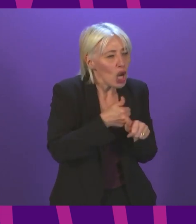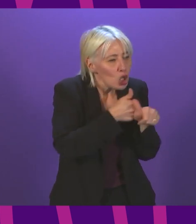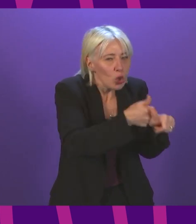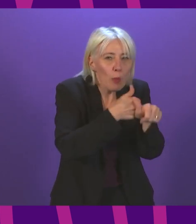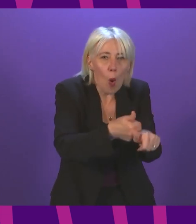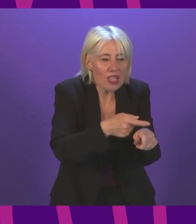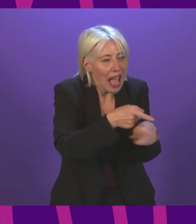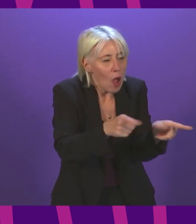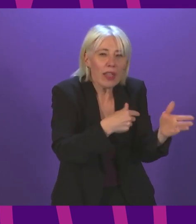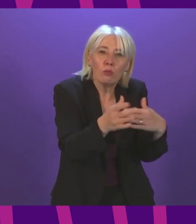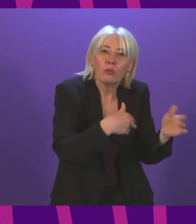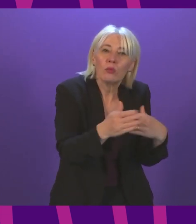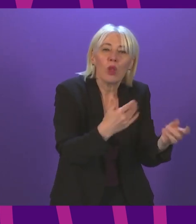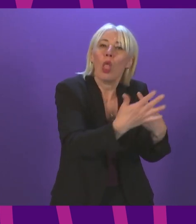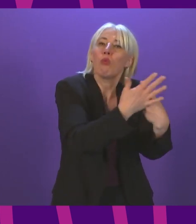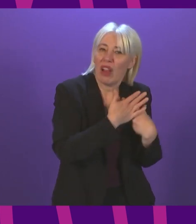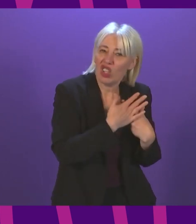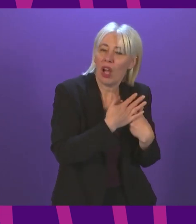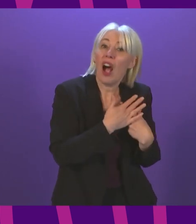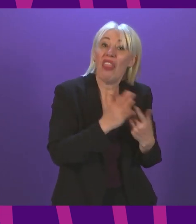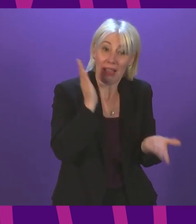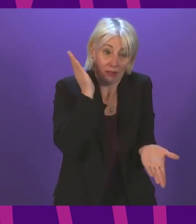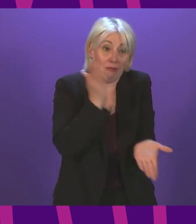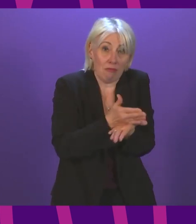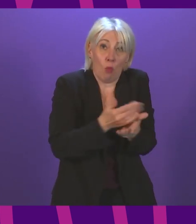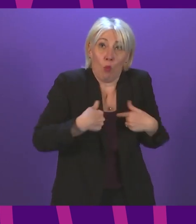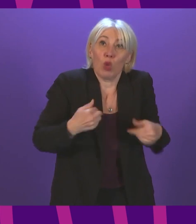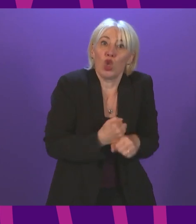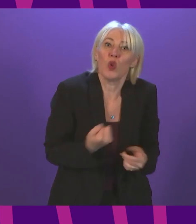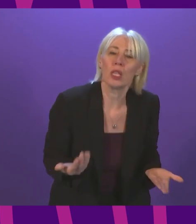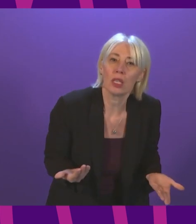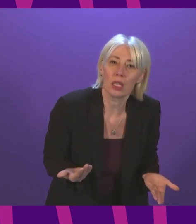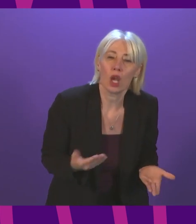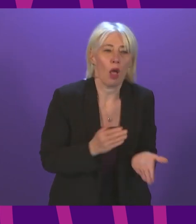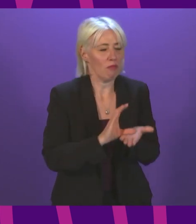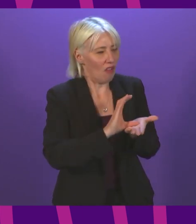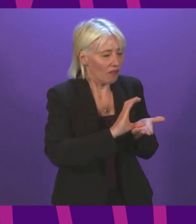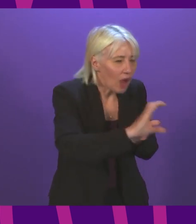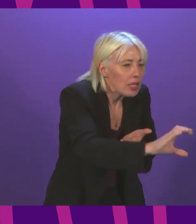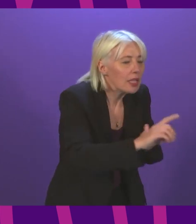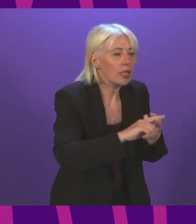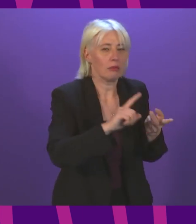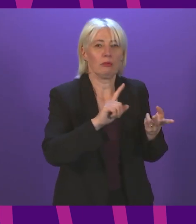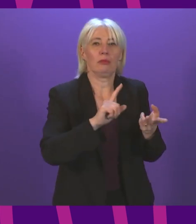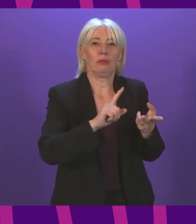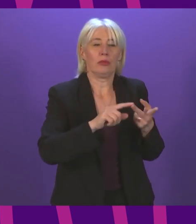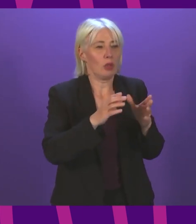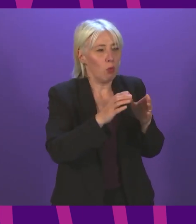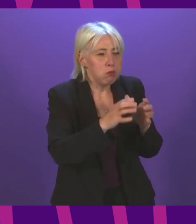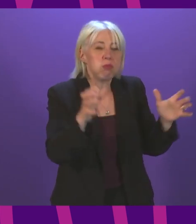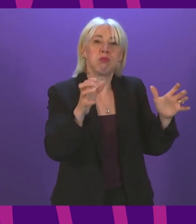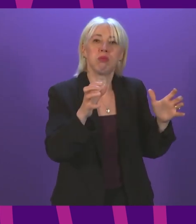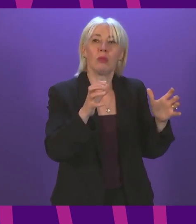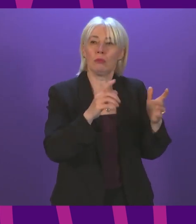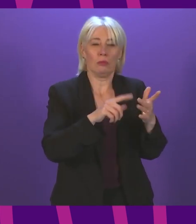help them deal with that pressure. That is exactly what we are doing through funding, through increases in capacity,